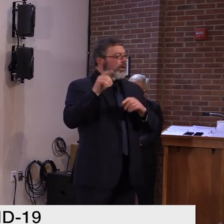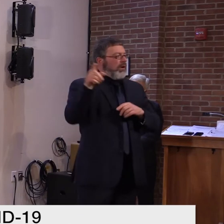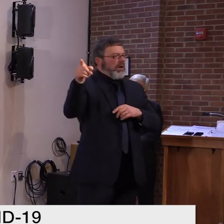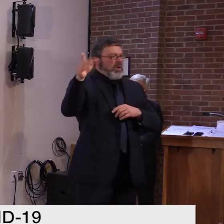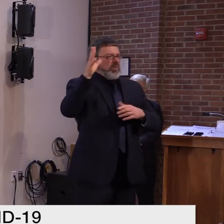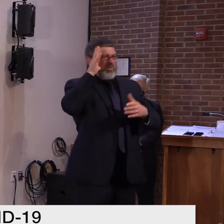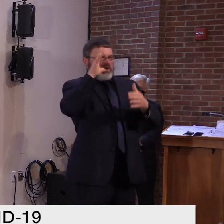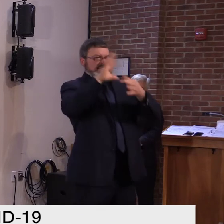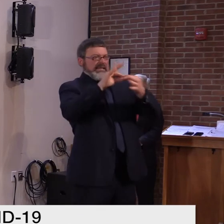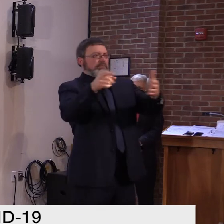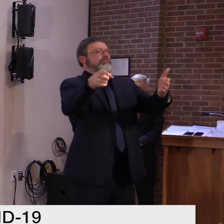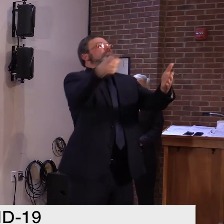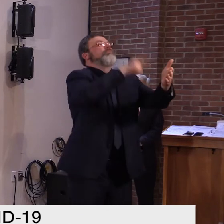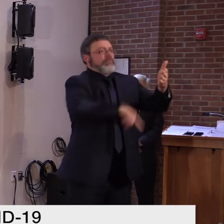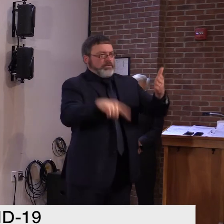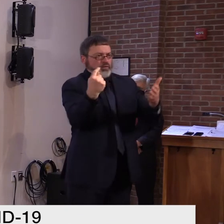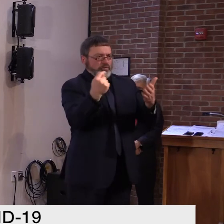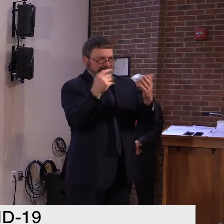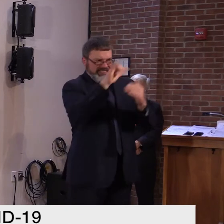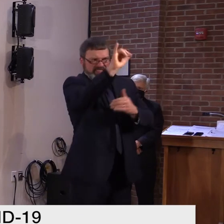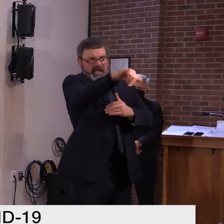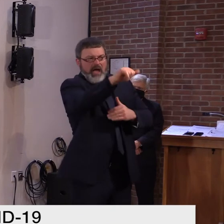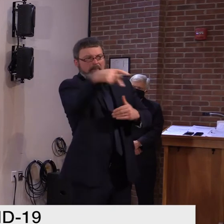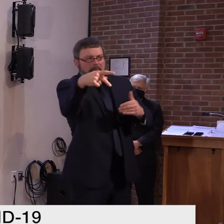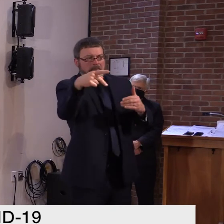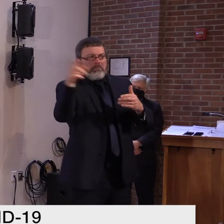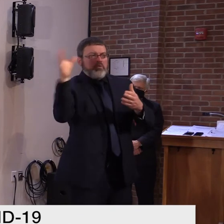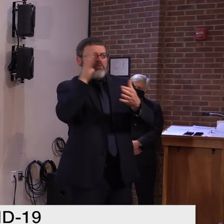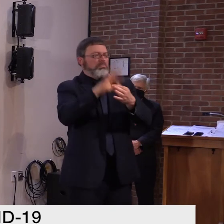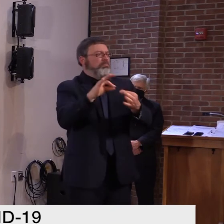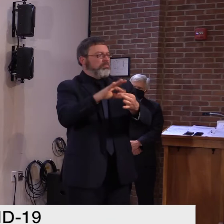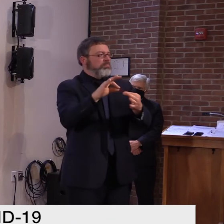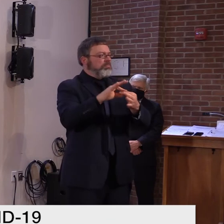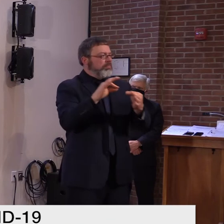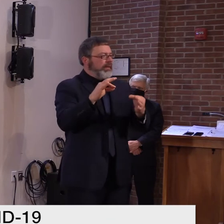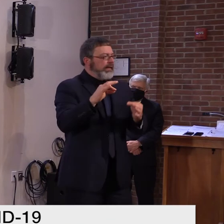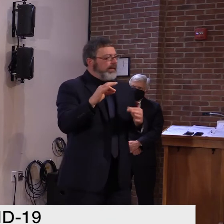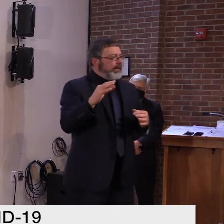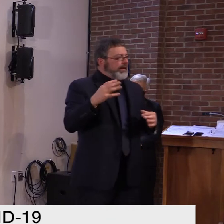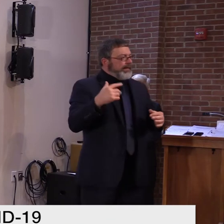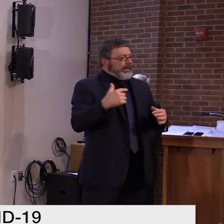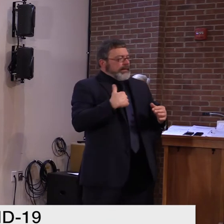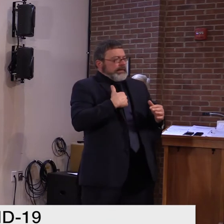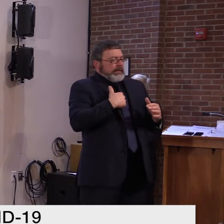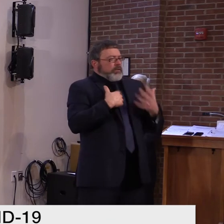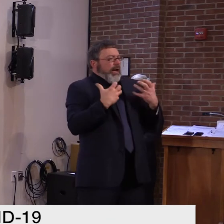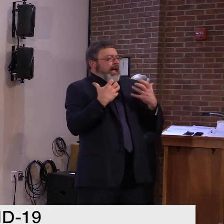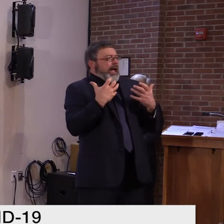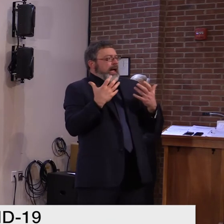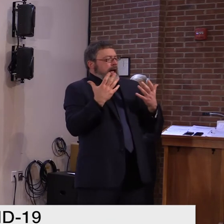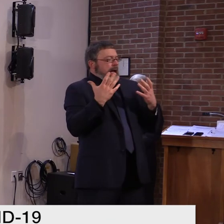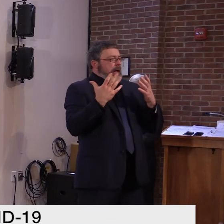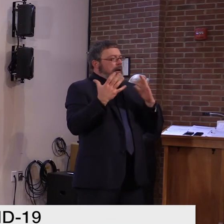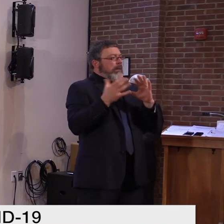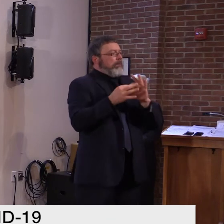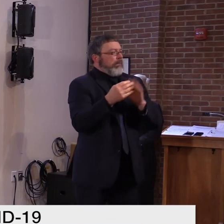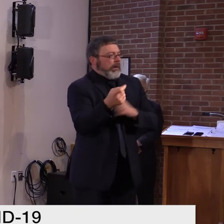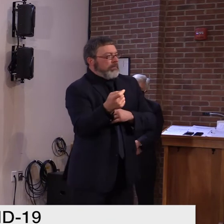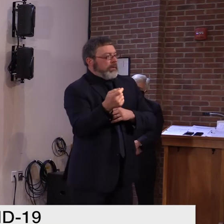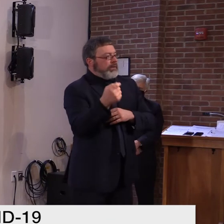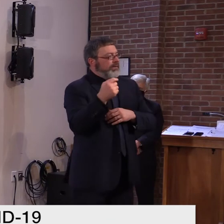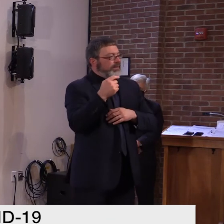Commissioner Pichak has it. But we're in the early stages, as I recall. It's not